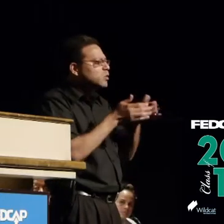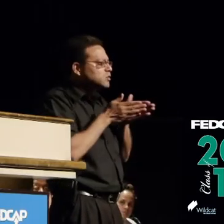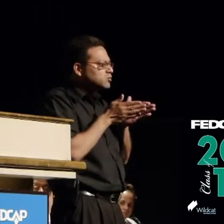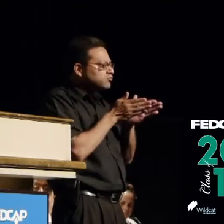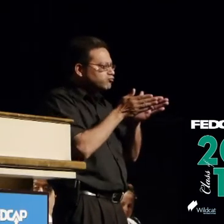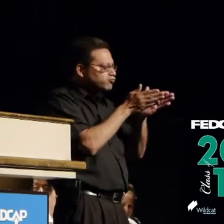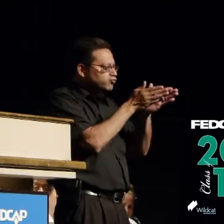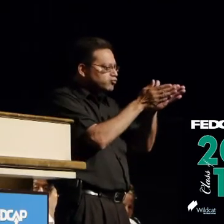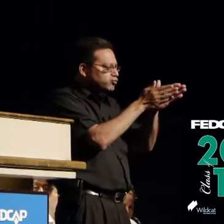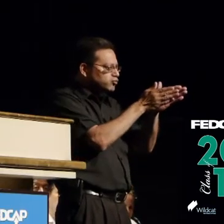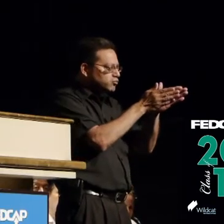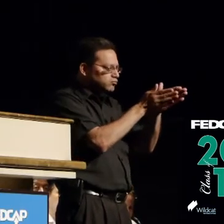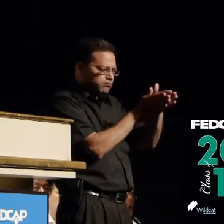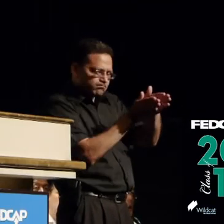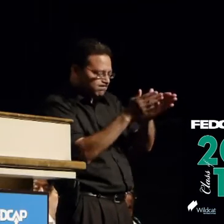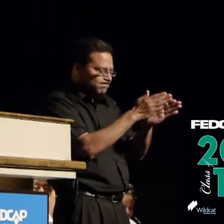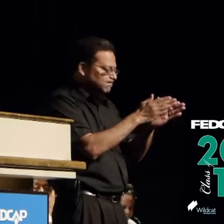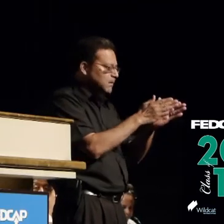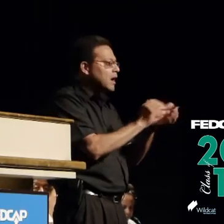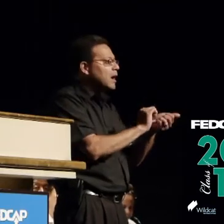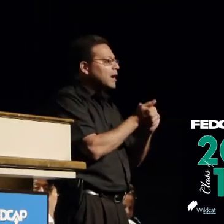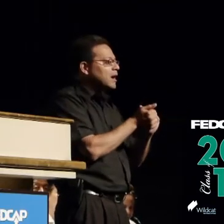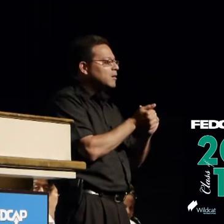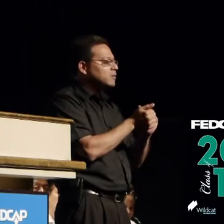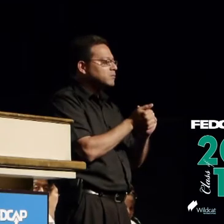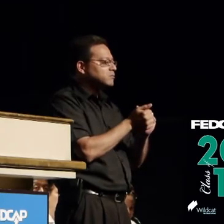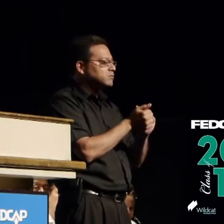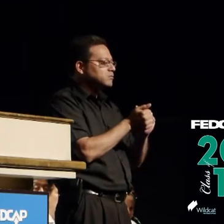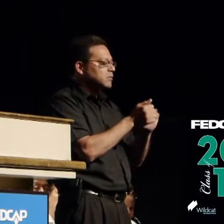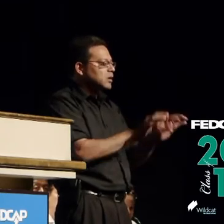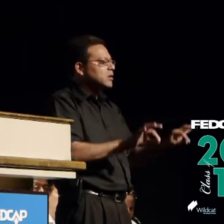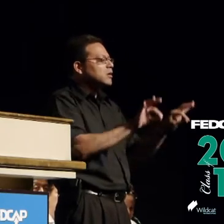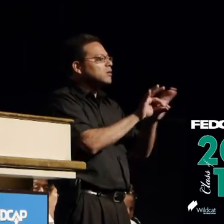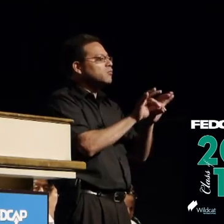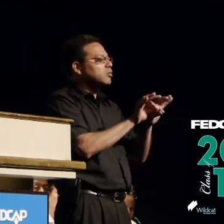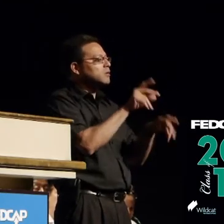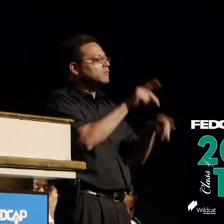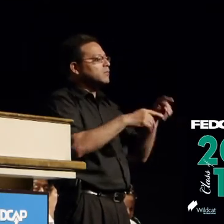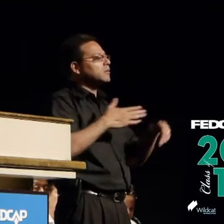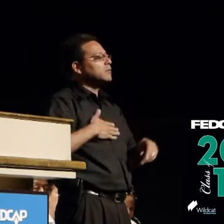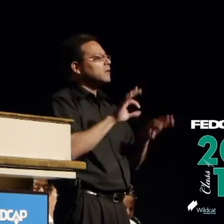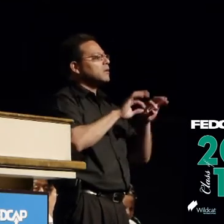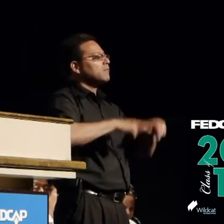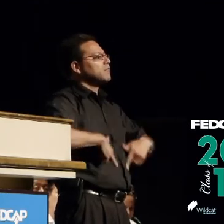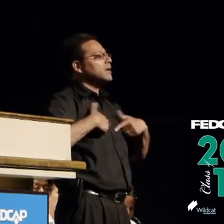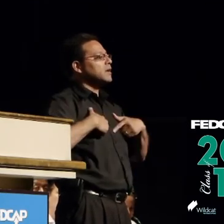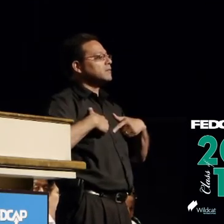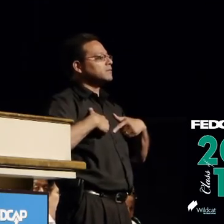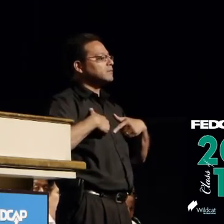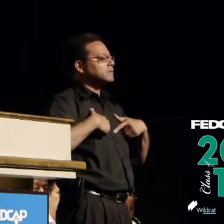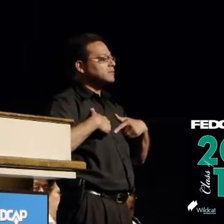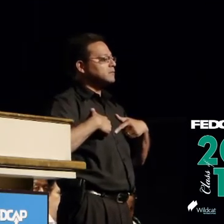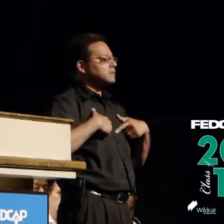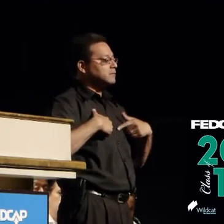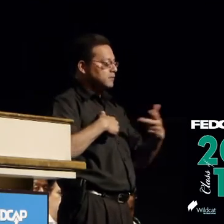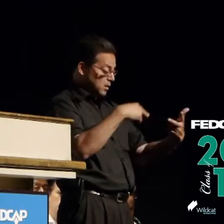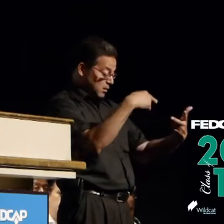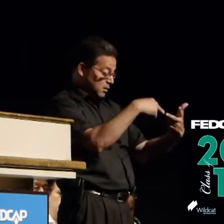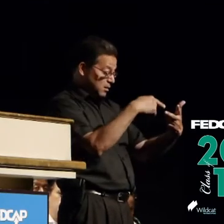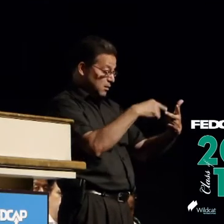do I want to go and how will this how would this be for the most important people in my life the third F